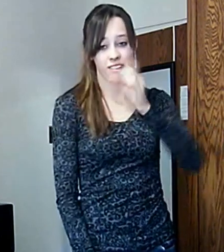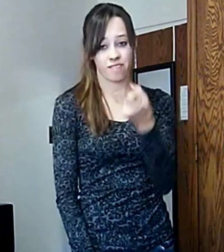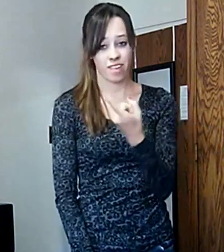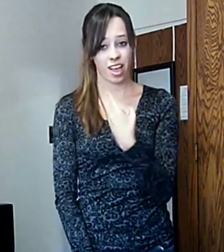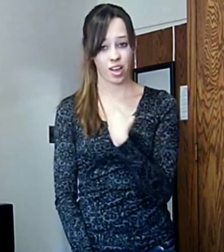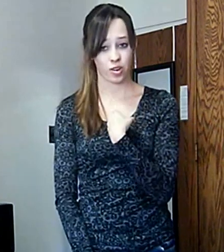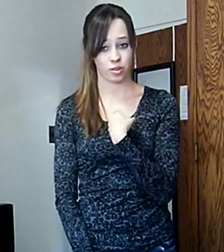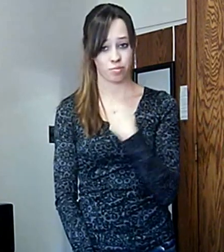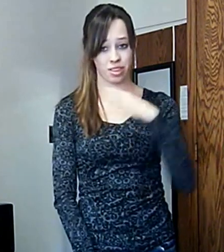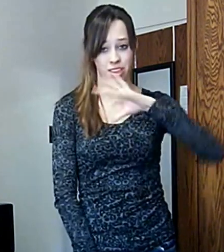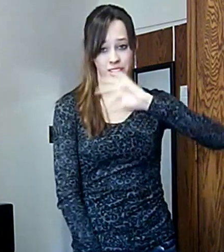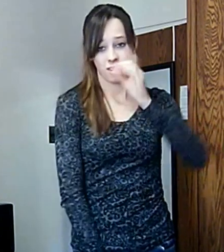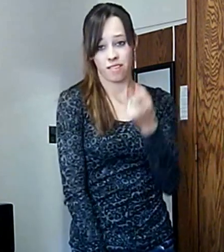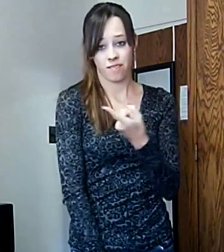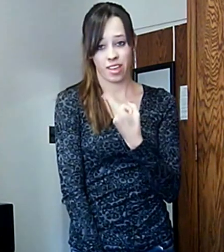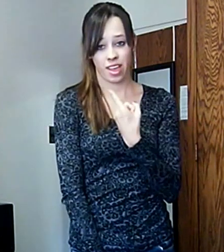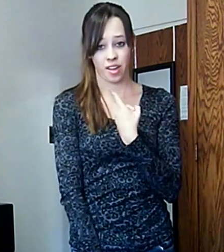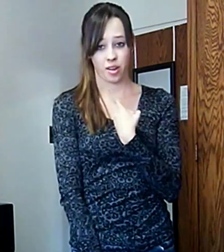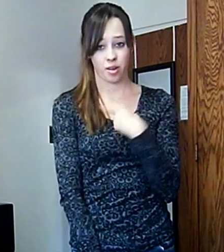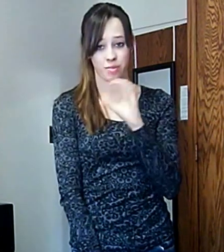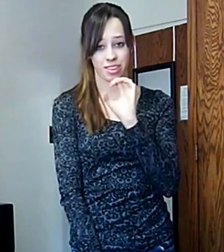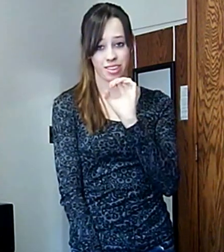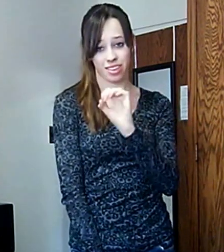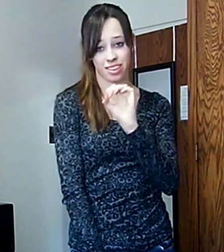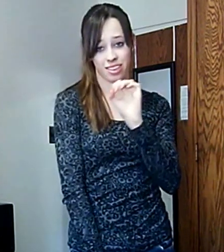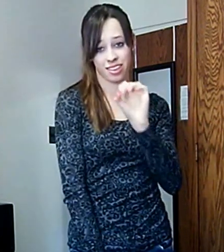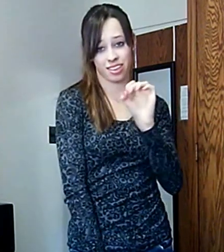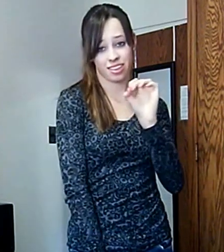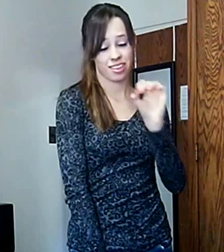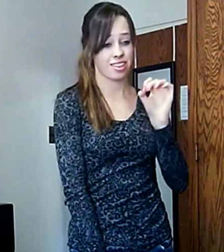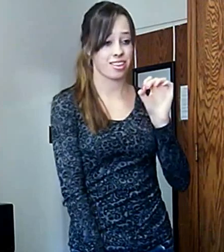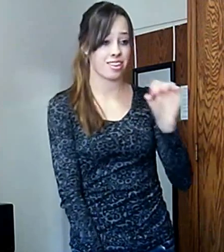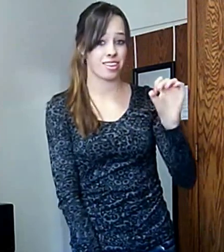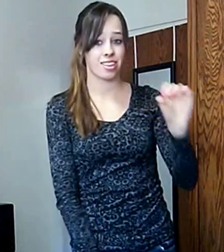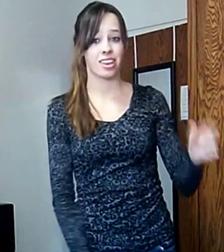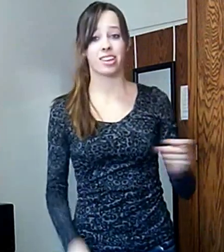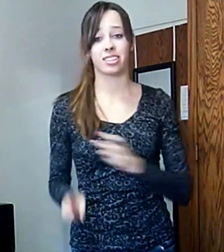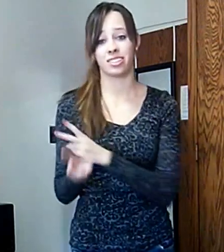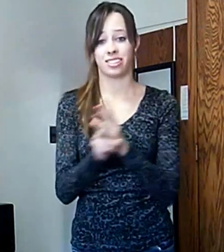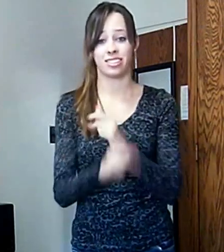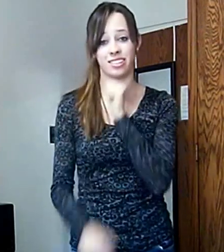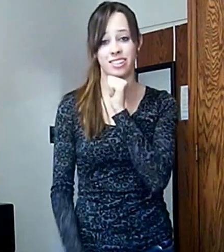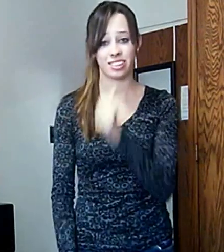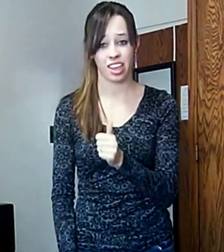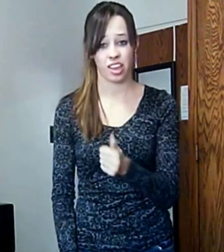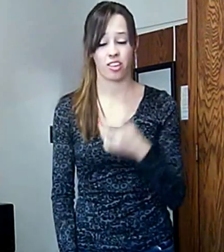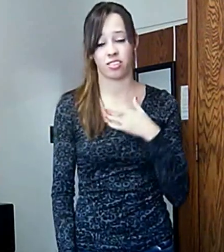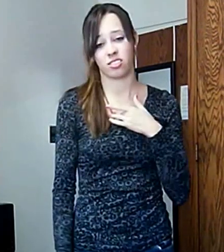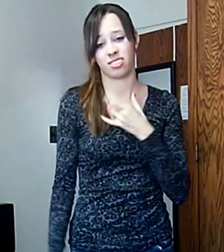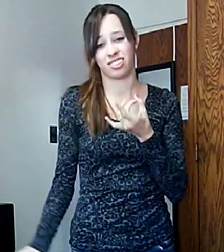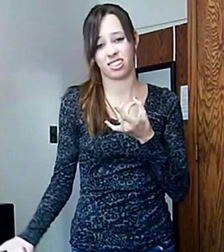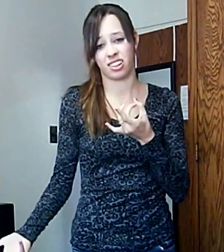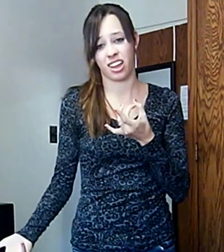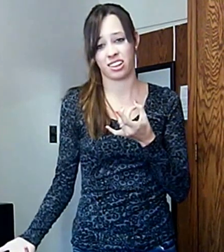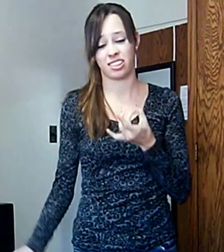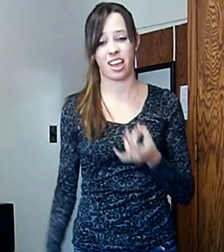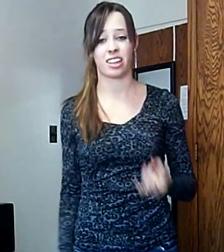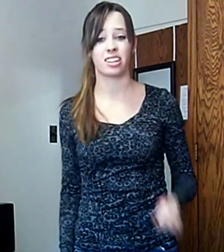you found me, you found me, e-e-e-e I guess you didn't care, and I guess I liked that